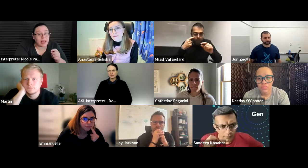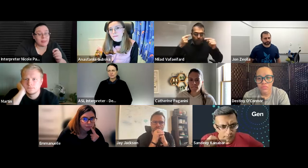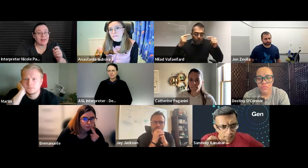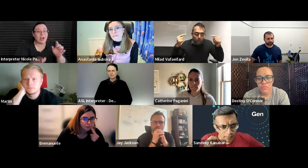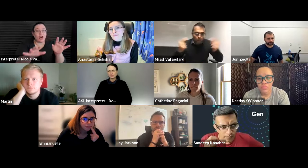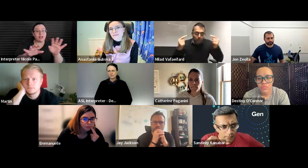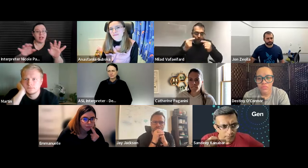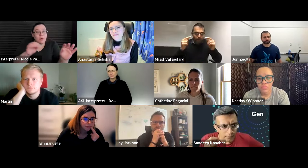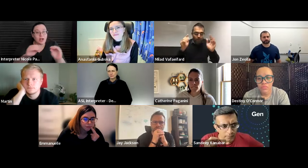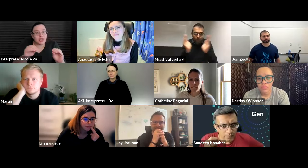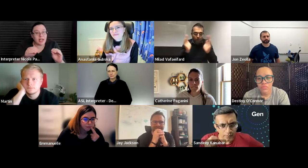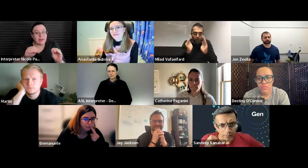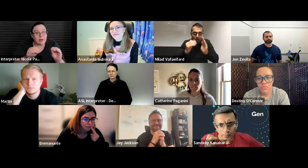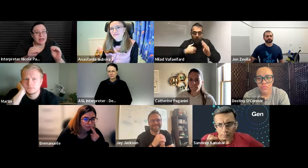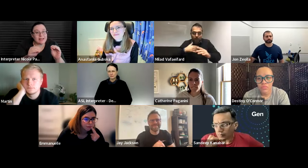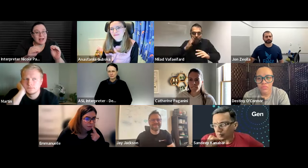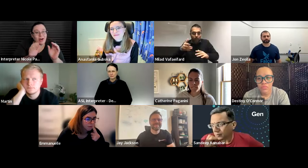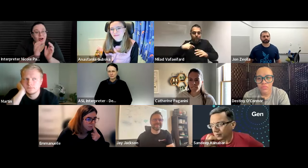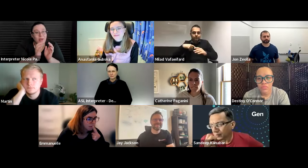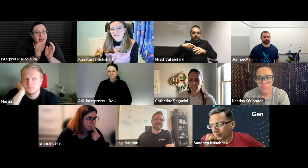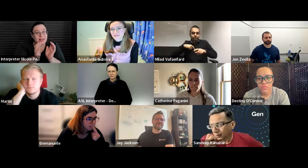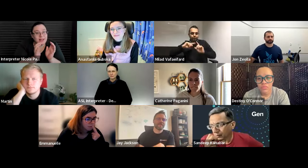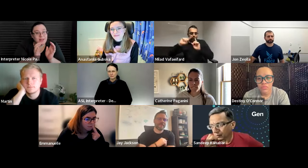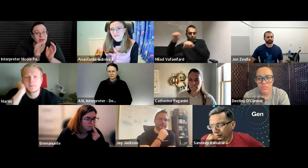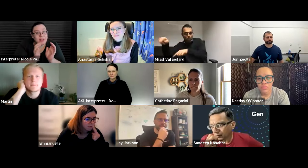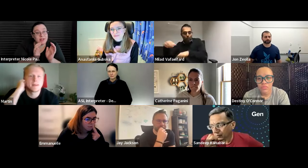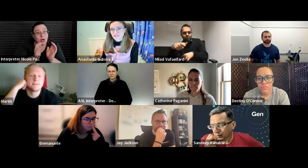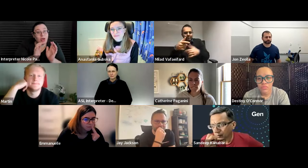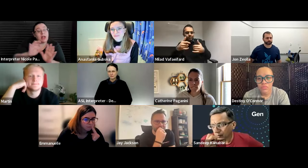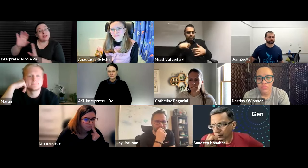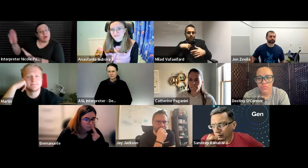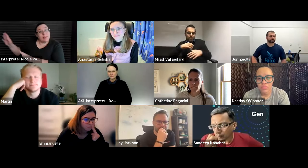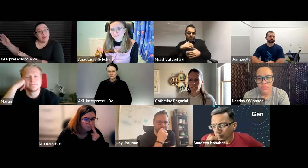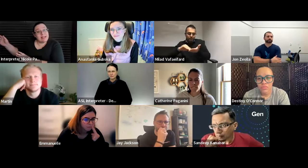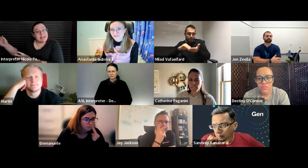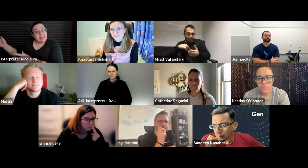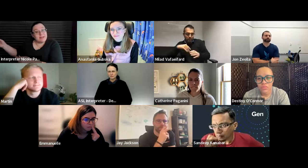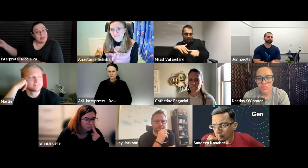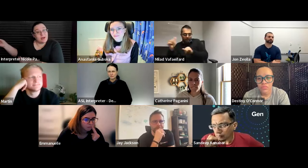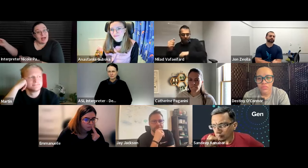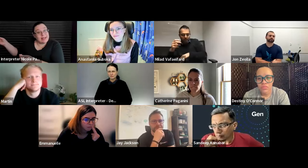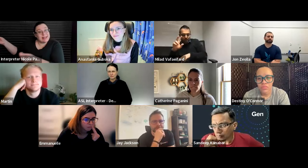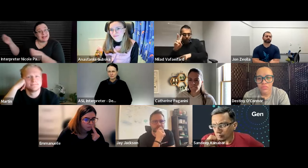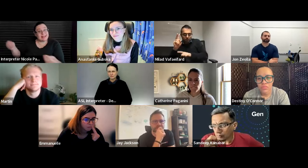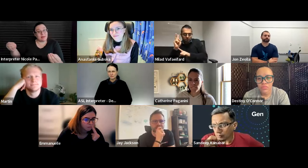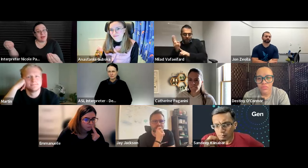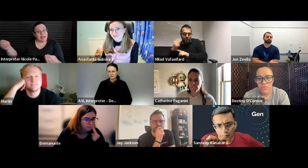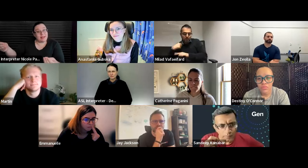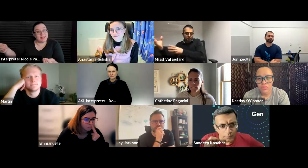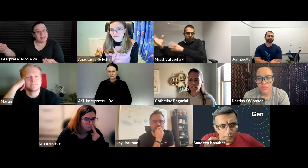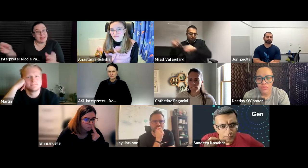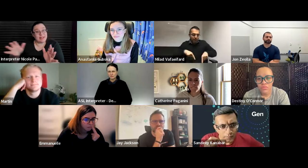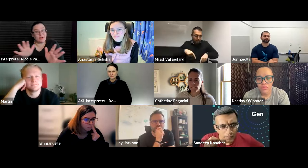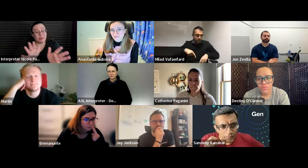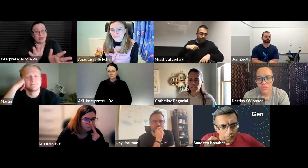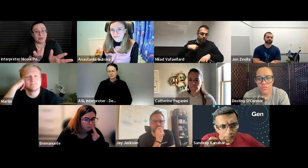um i'm having a hard time watching everyone and it's kind of hard on my eyes because it's very small so i'm going to leave so i can get some